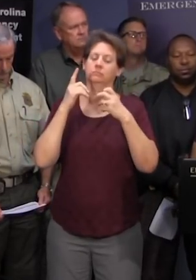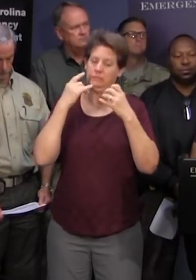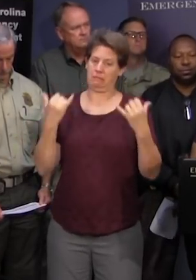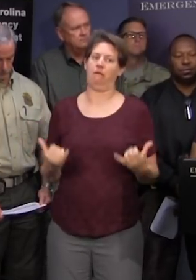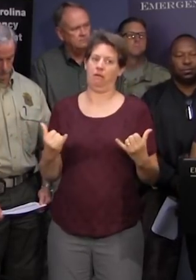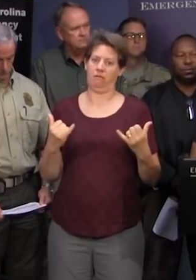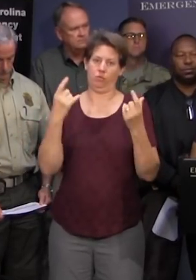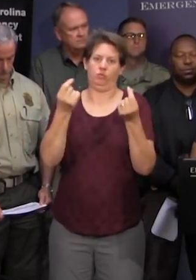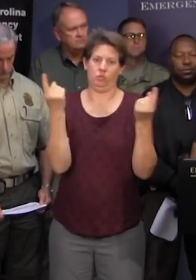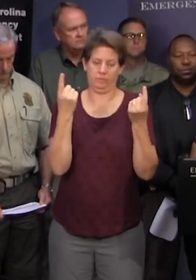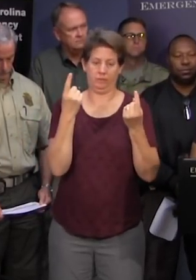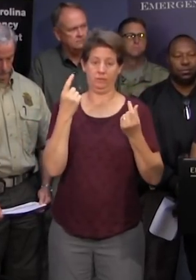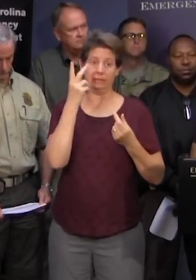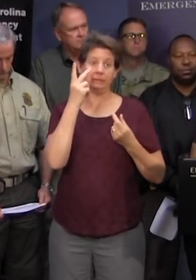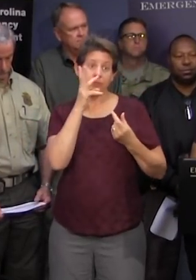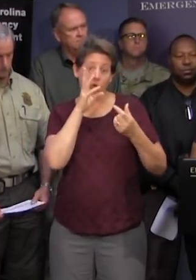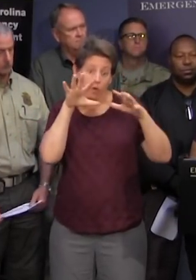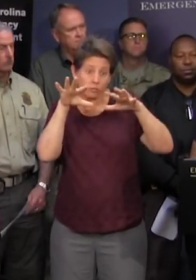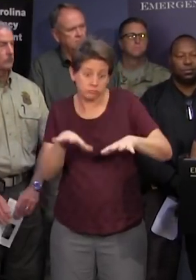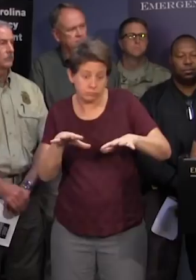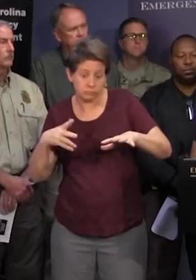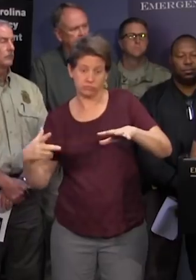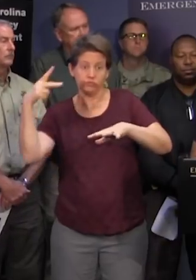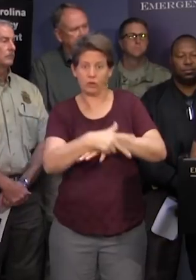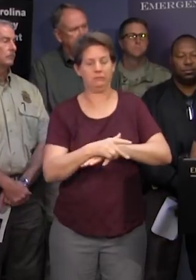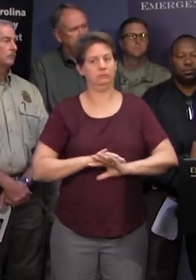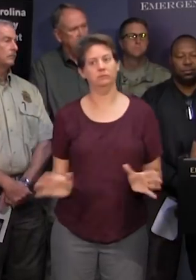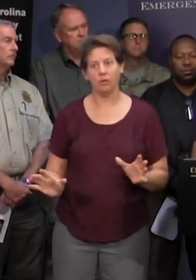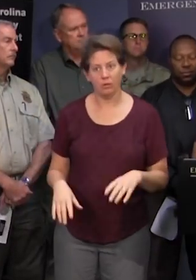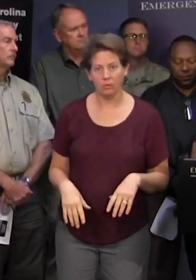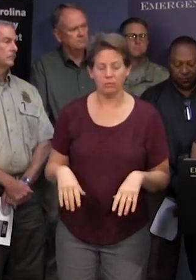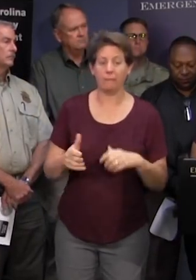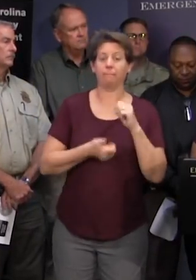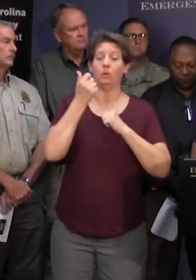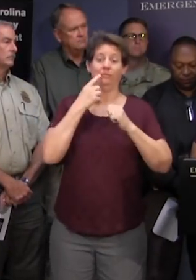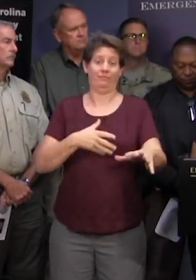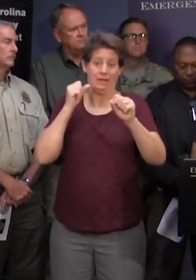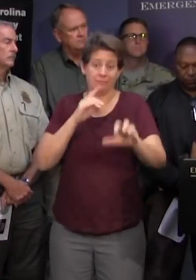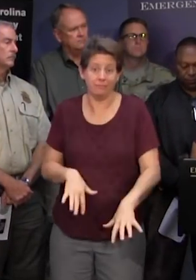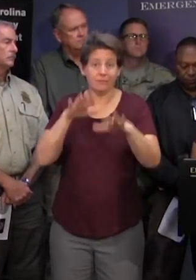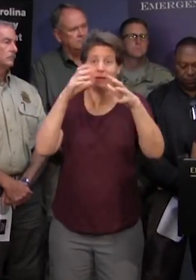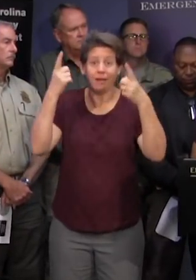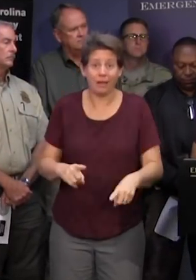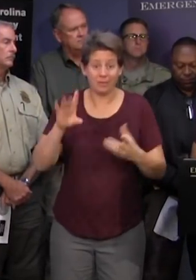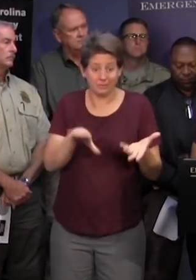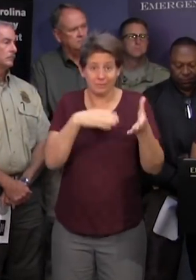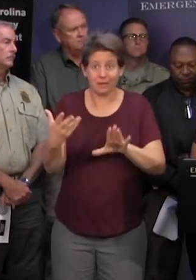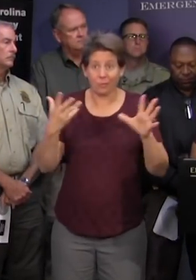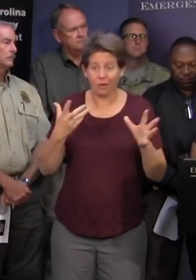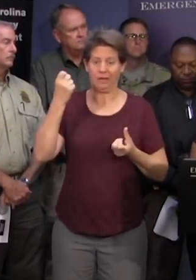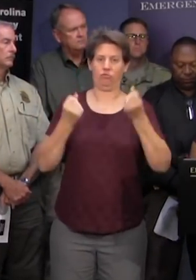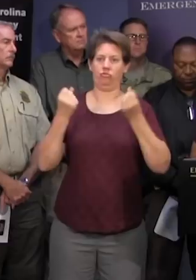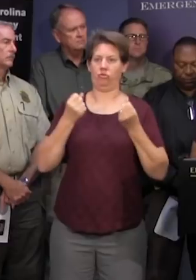ground do not drive across flooded roadways across roadways most flash flood fatalities occur by people driving in automobiles